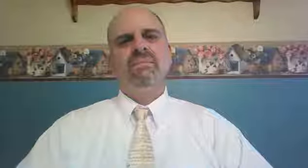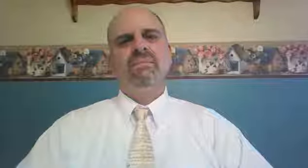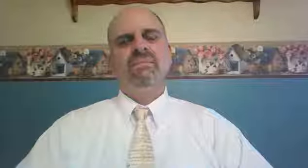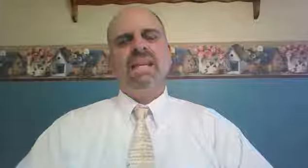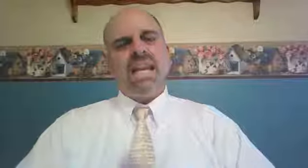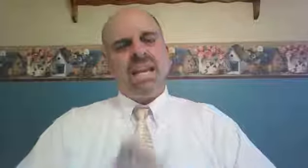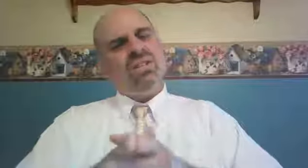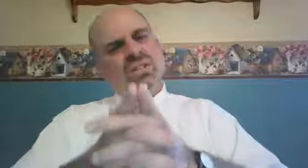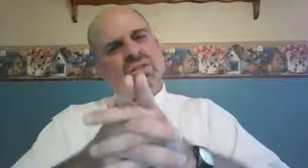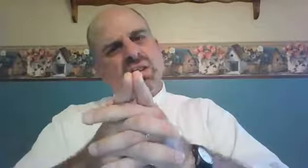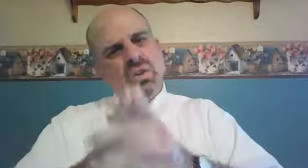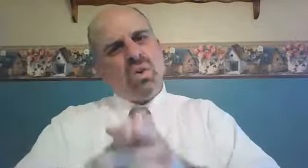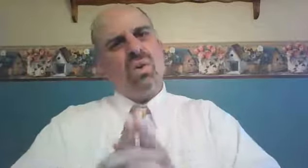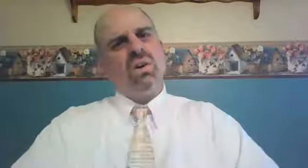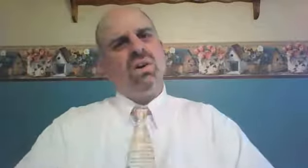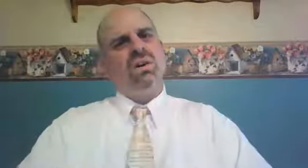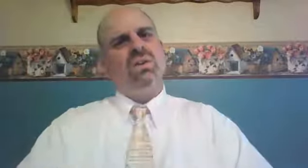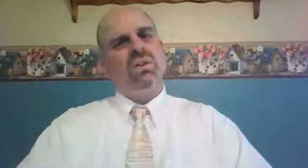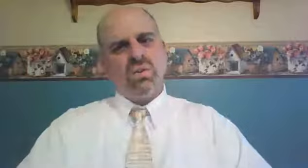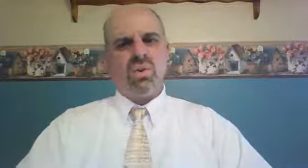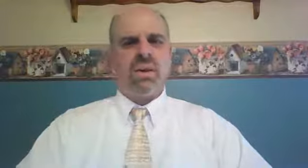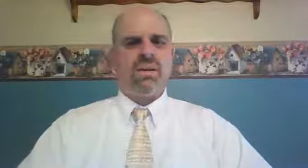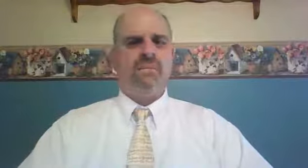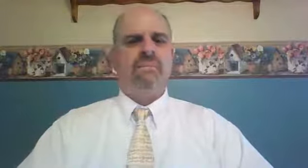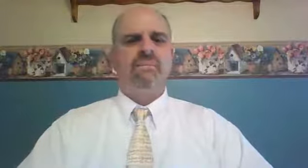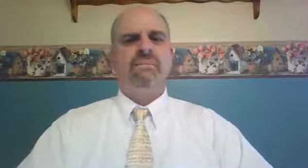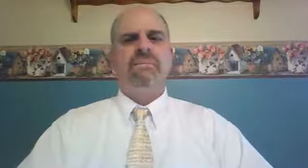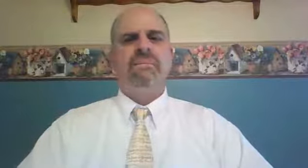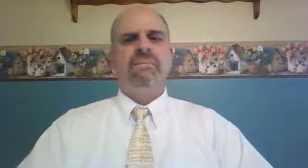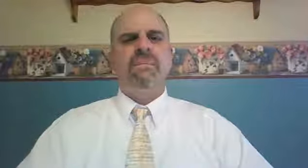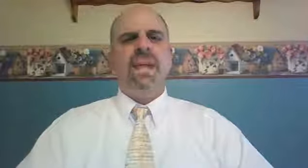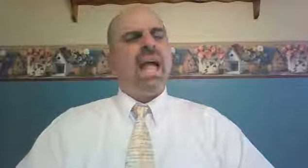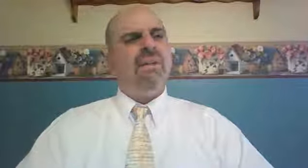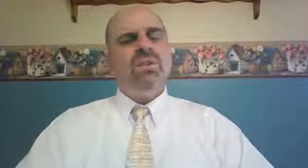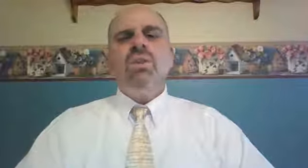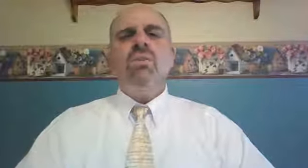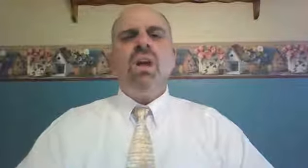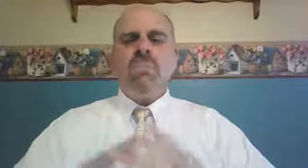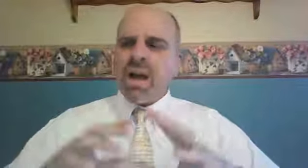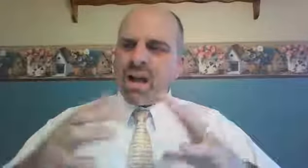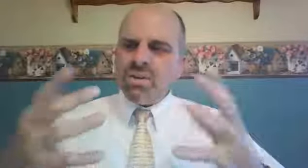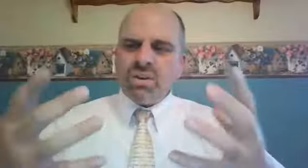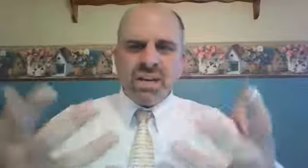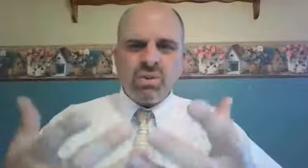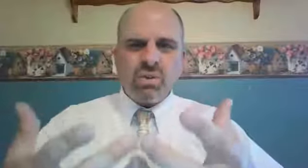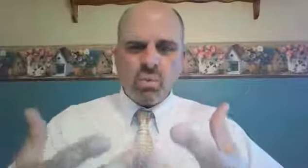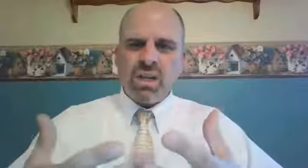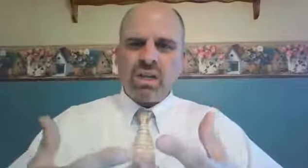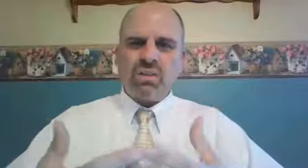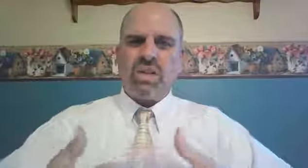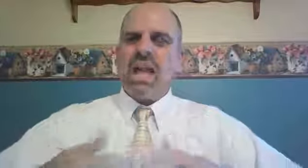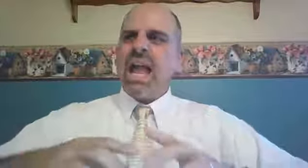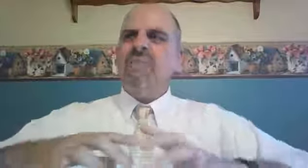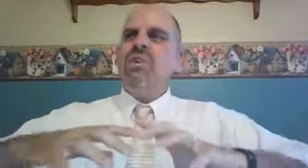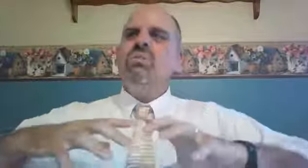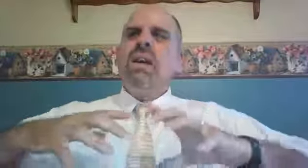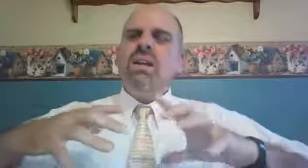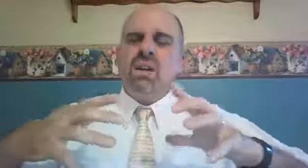Is this your story? Have you come under his wings? Have you been